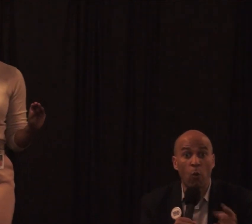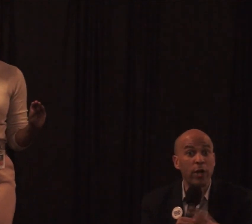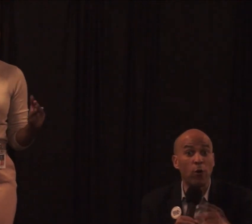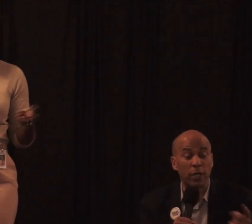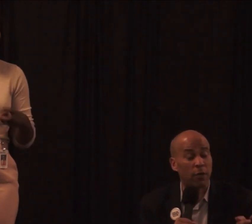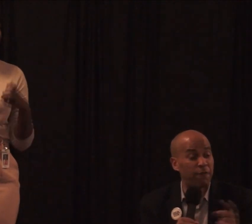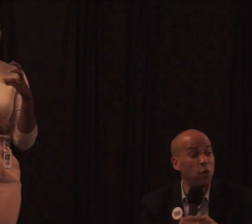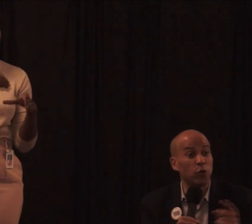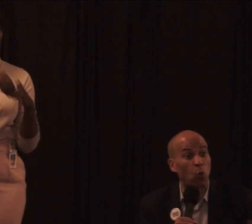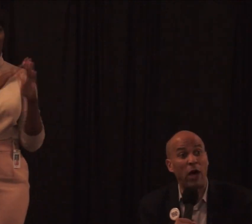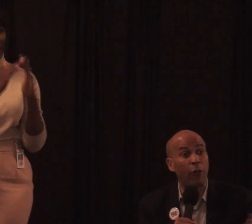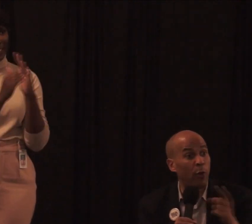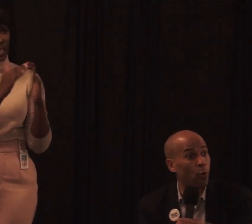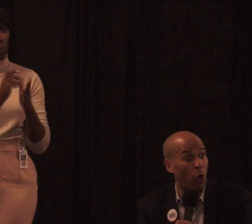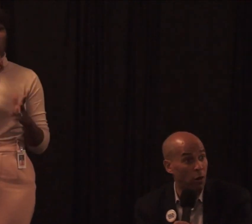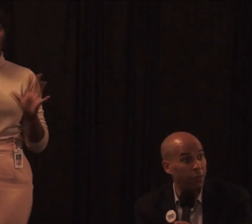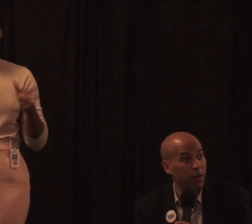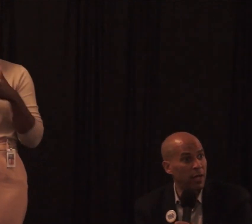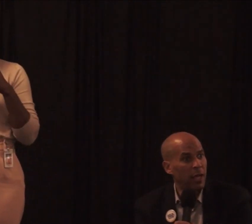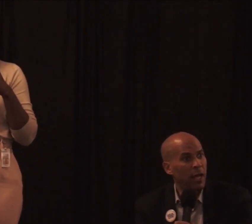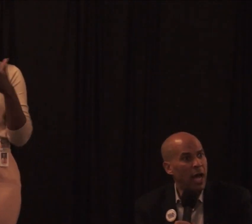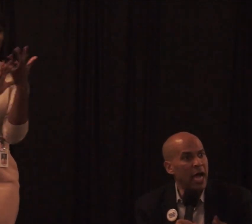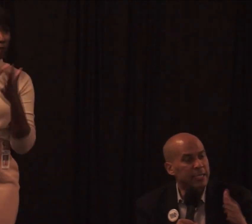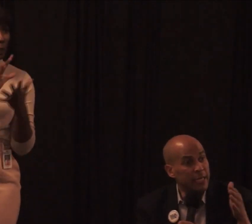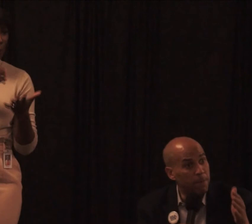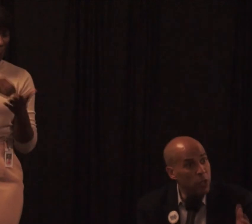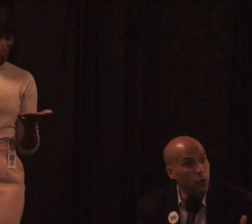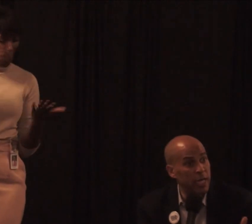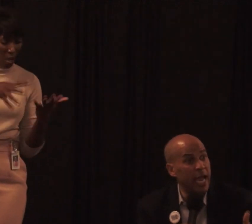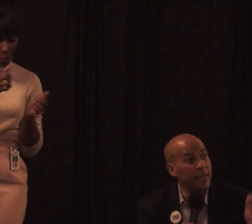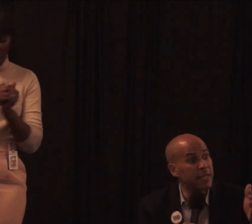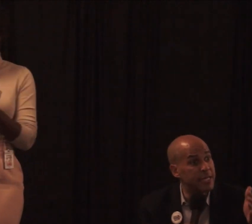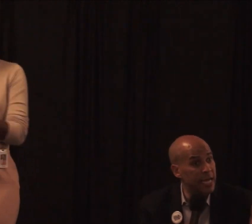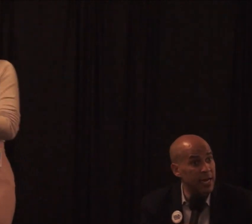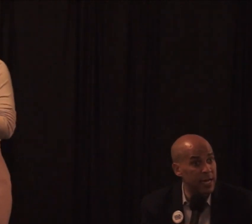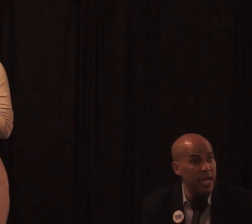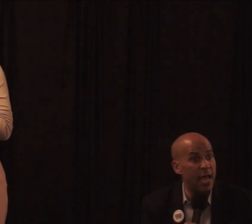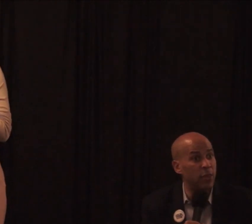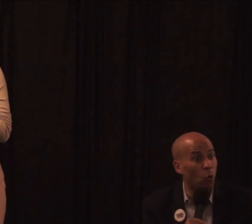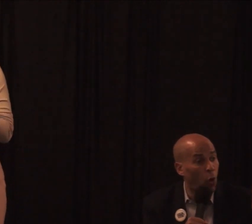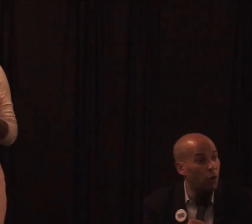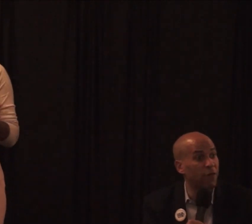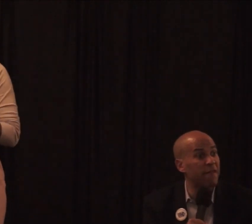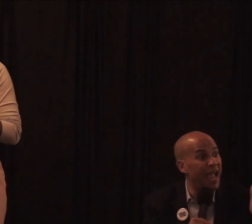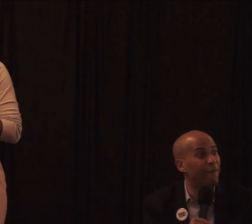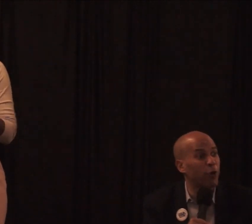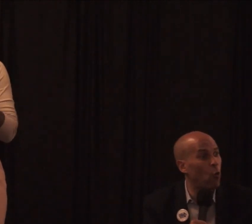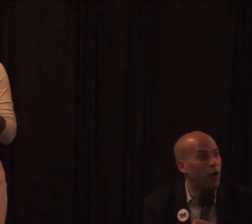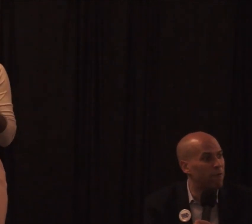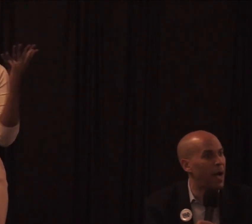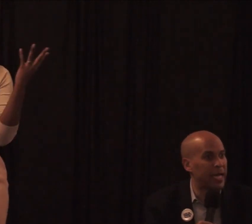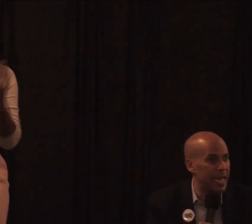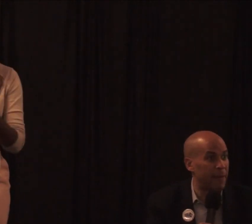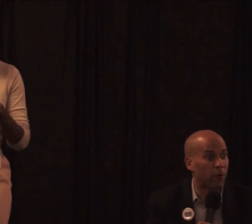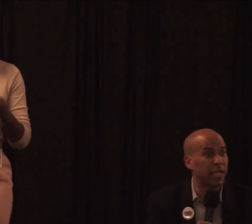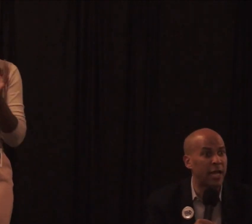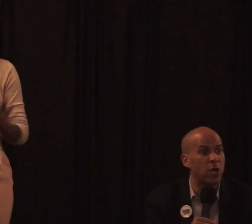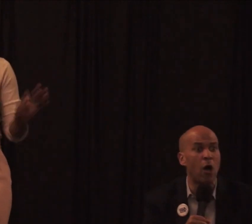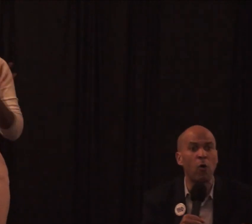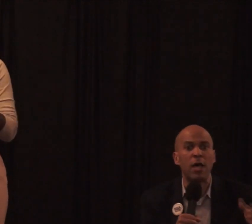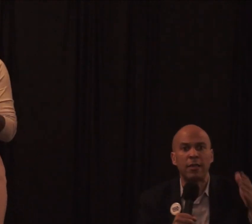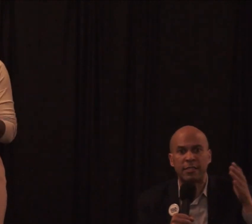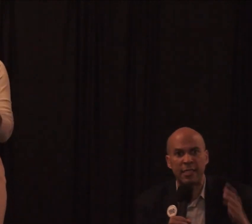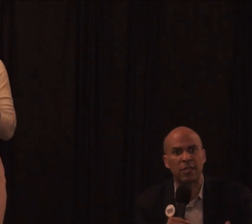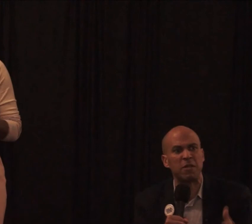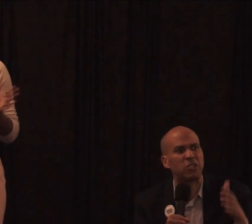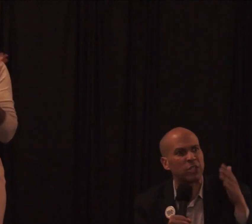where we don't confuse wealth with worth. I see the beauty and the dignity and the worth of every one of my neighbors and